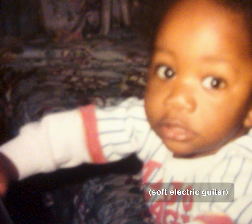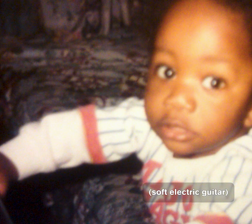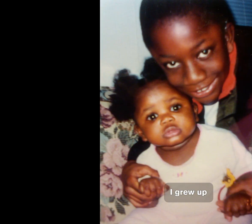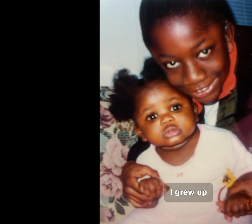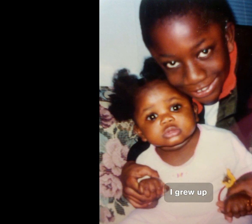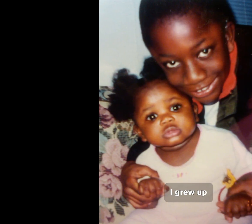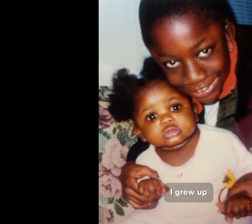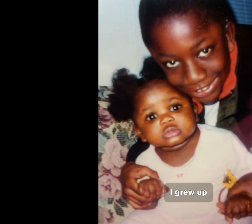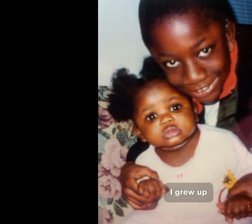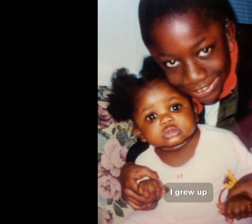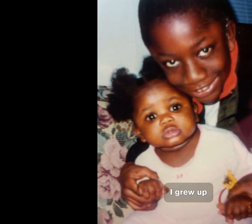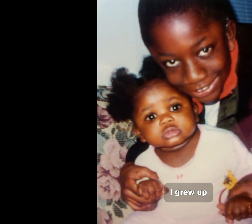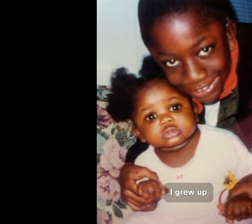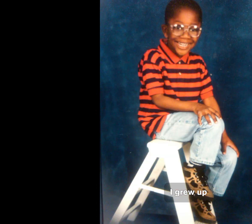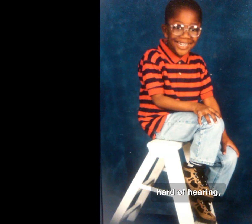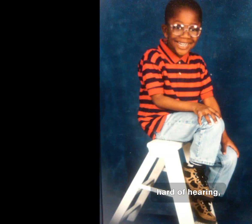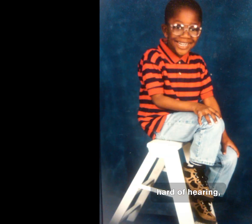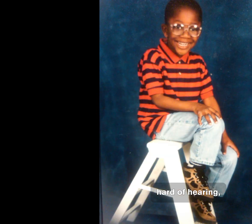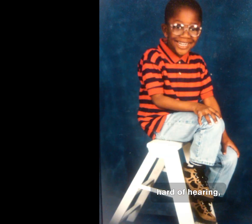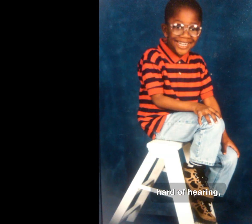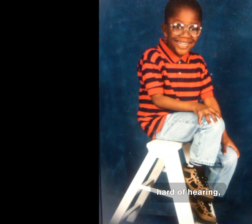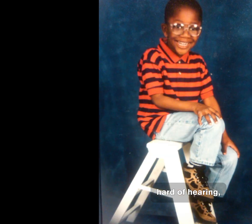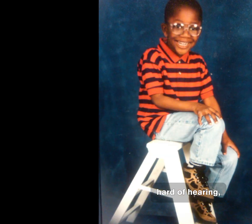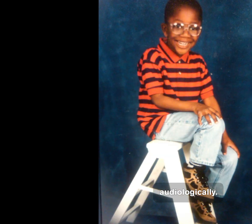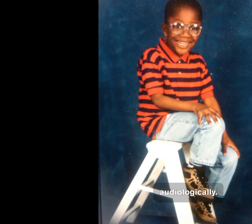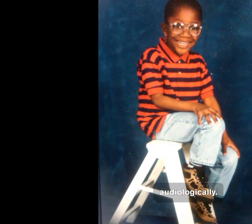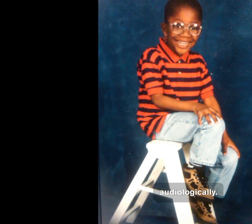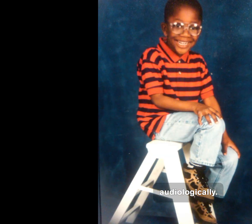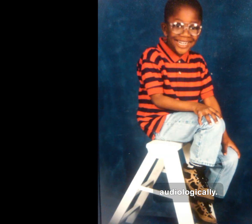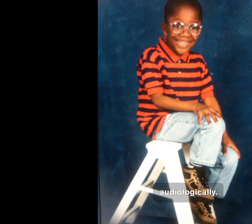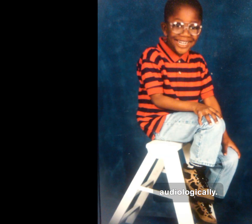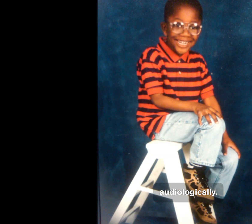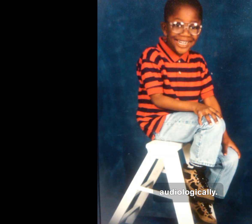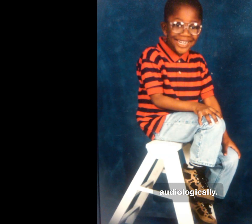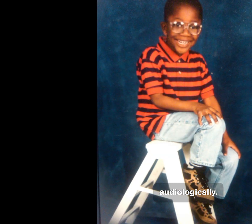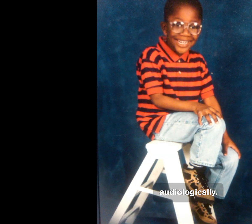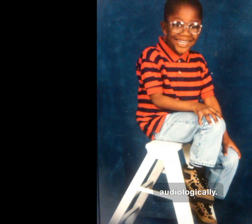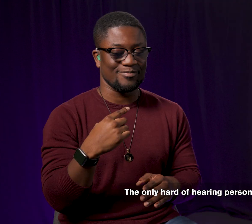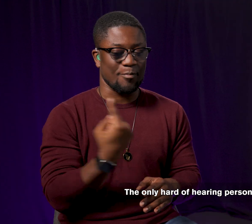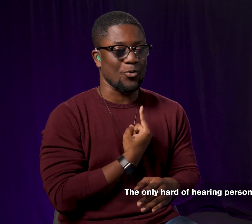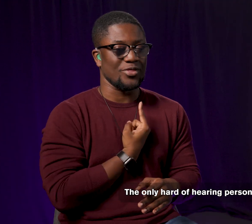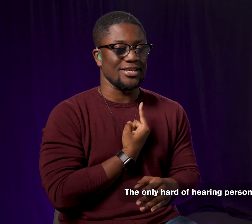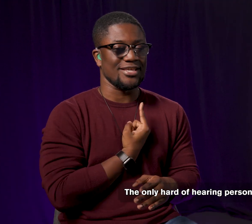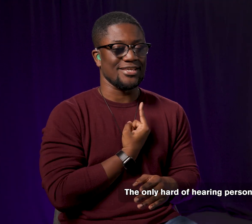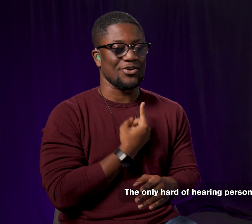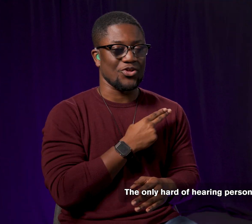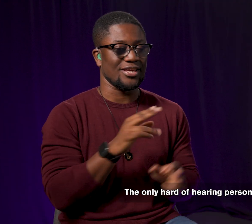I grew up hard of hearing, audiologically. The only hard of hearing